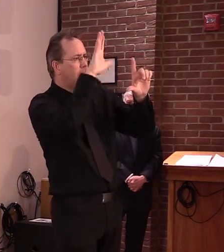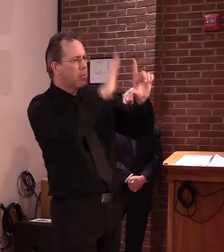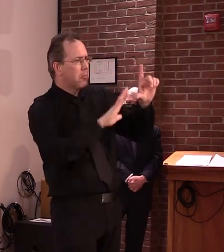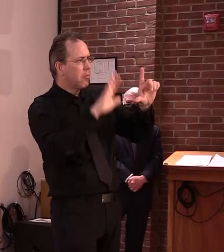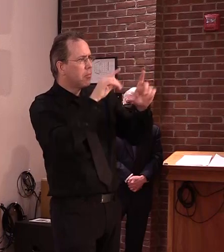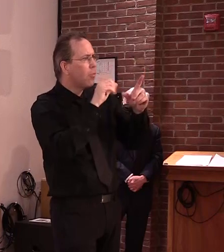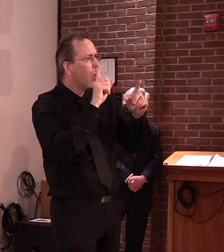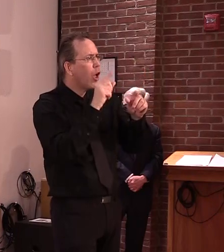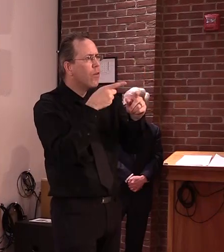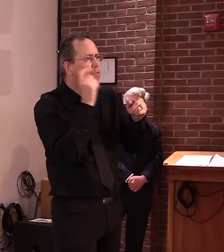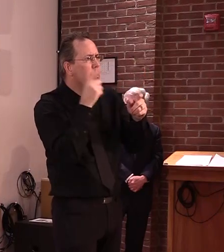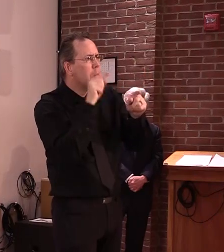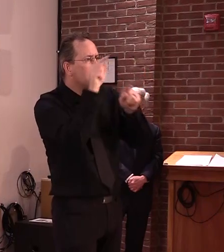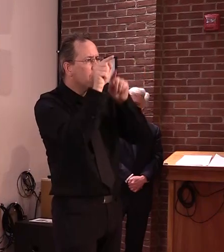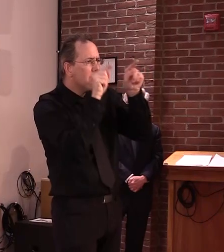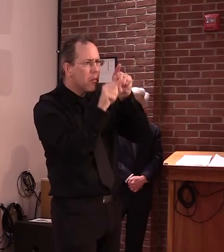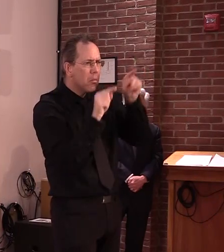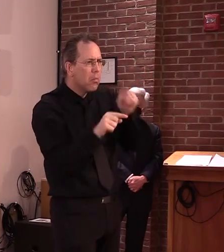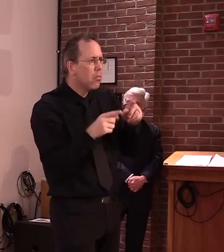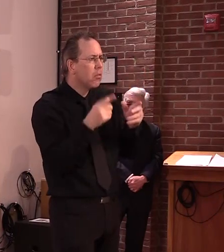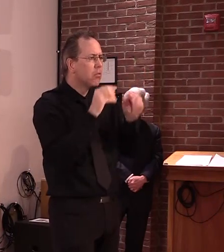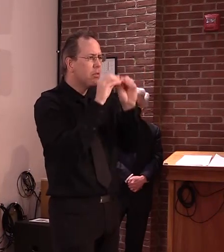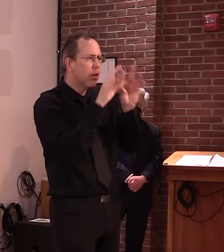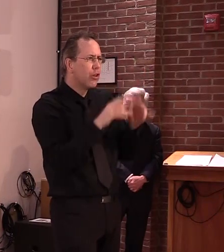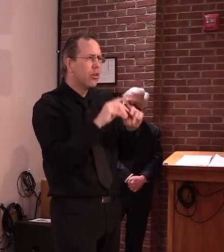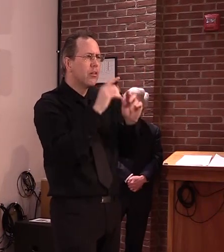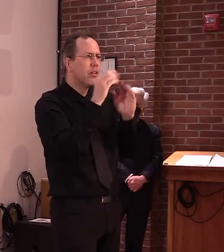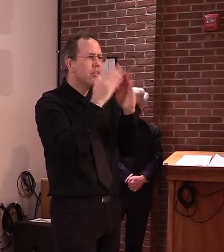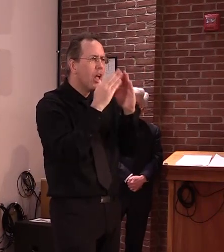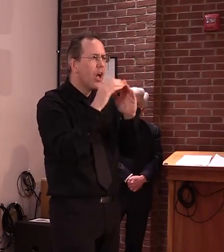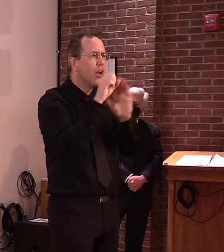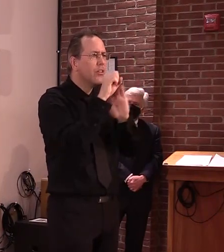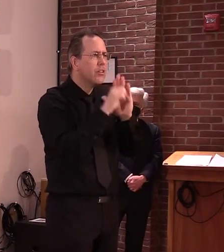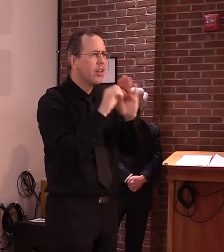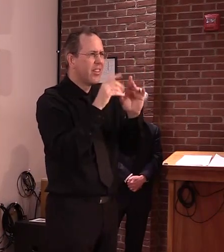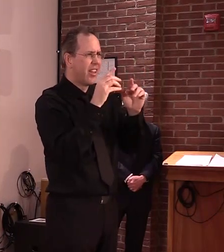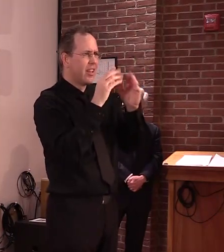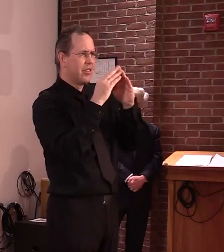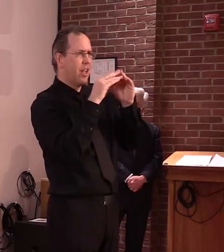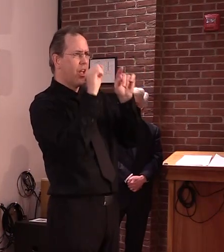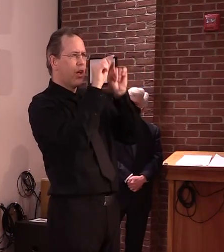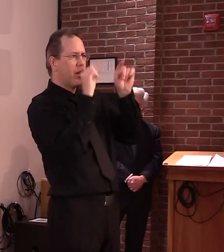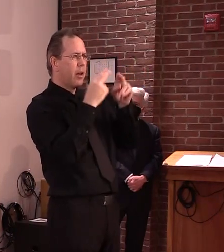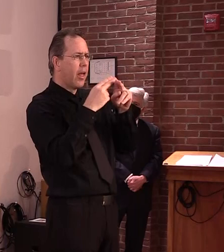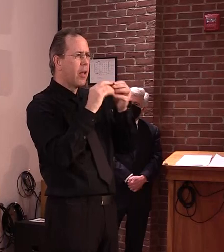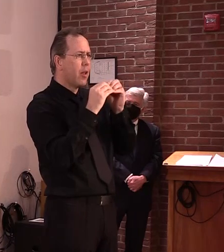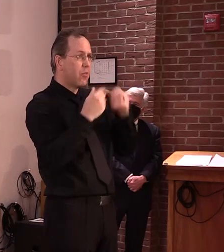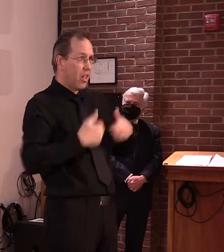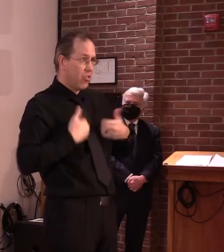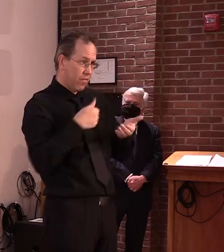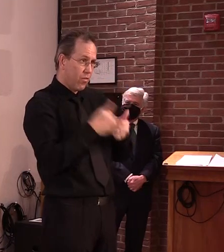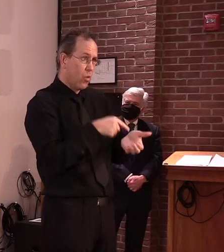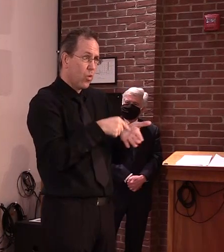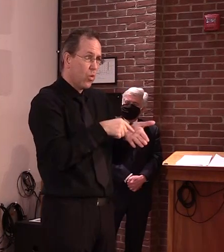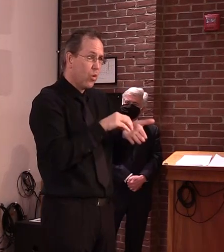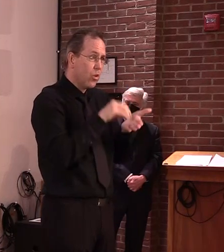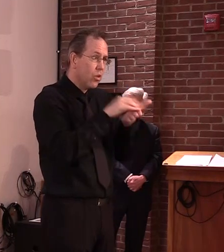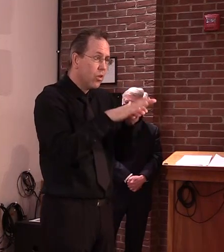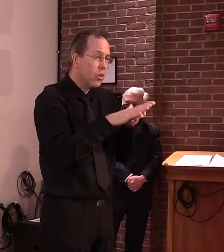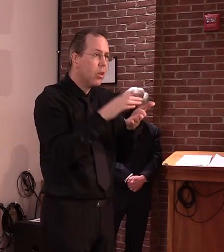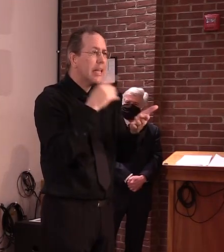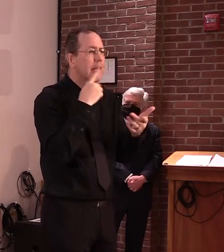cases are coming from, you're going by a mailing address or a zip code. But that really brings up